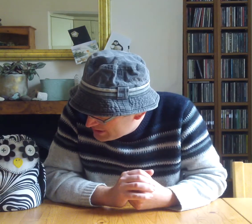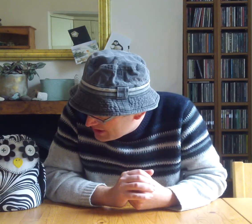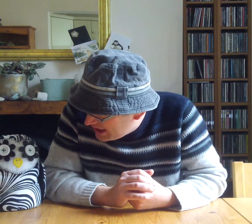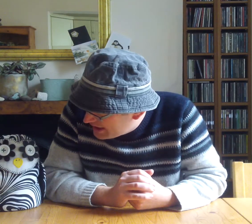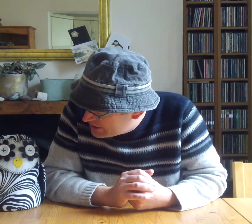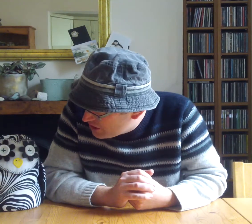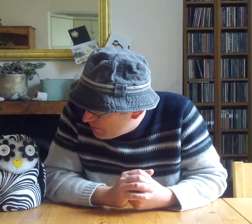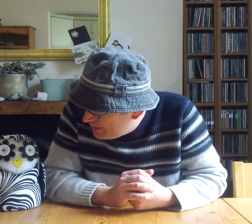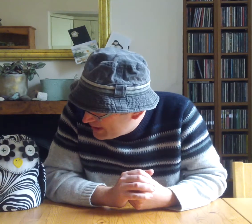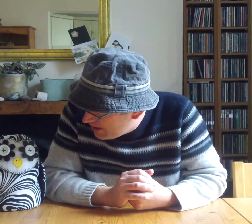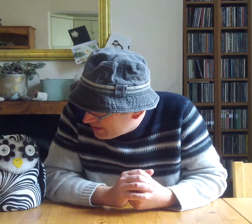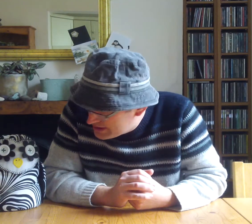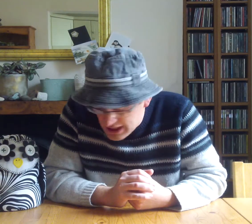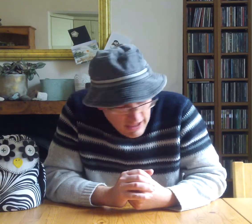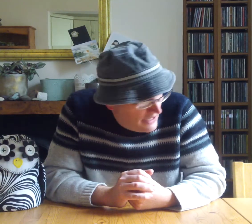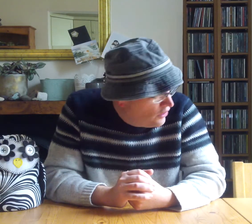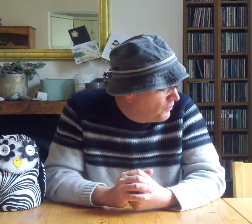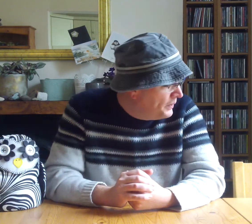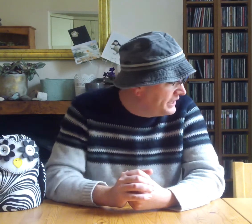and he's got big eyes and a little beak.